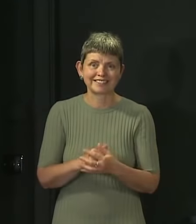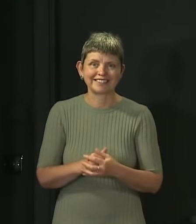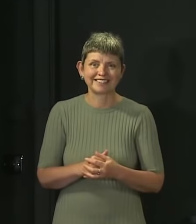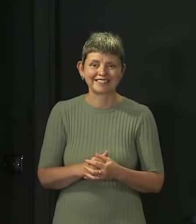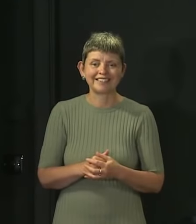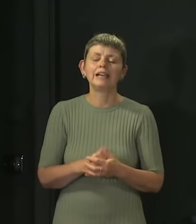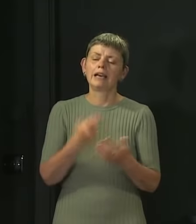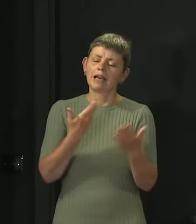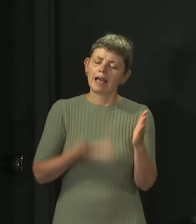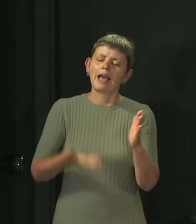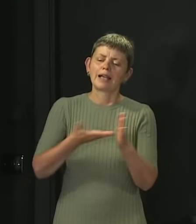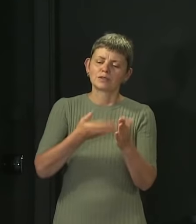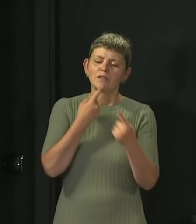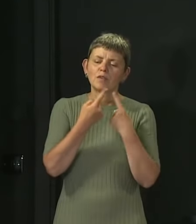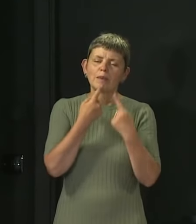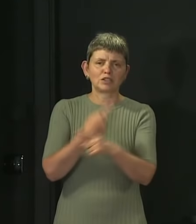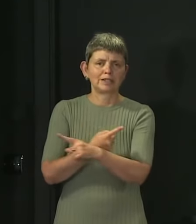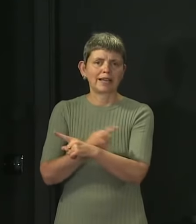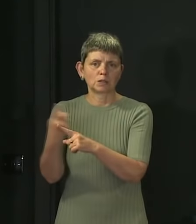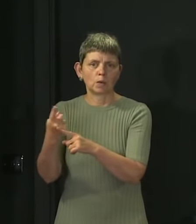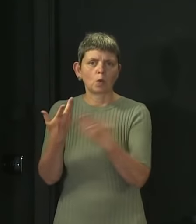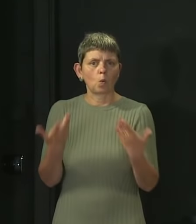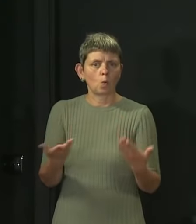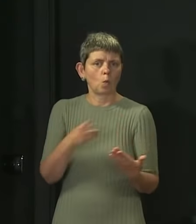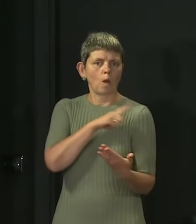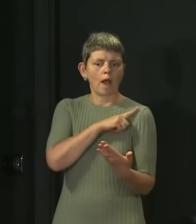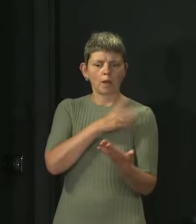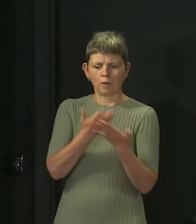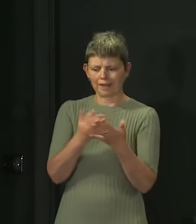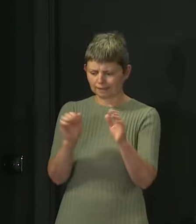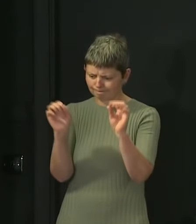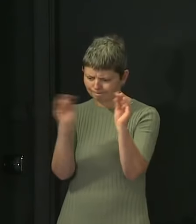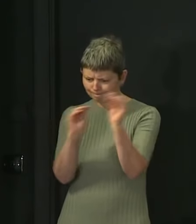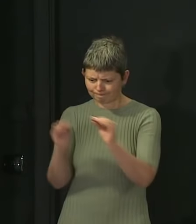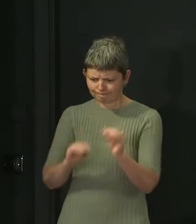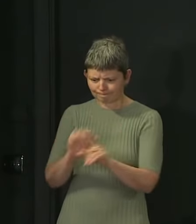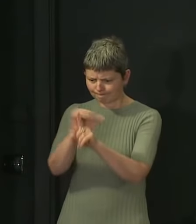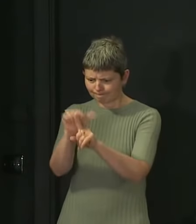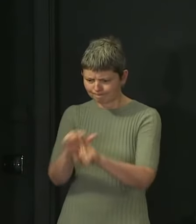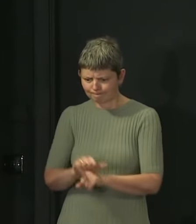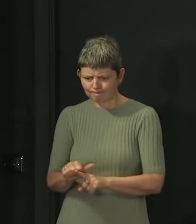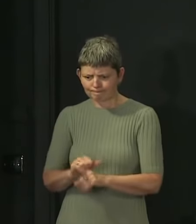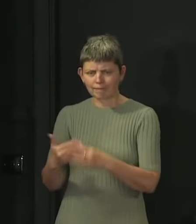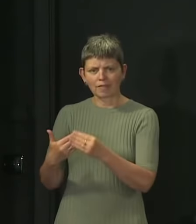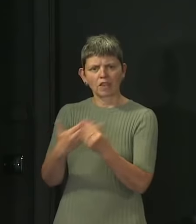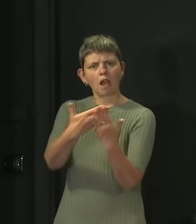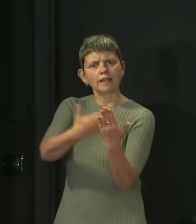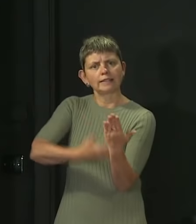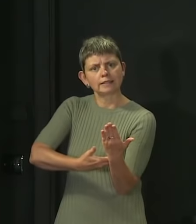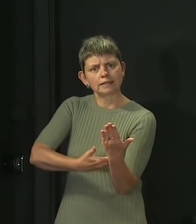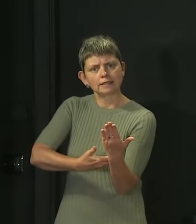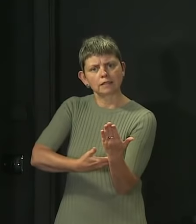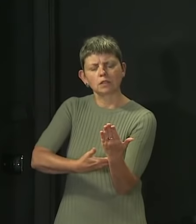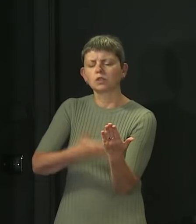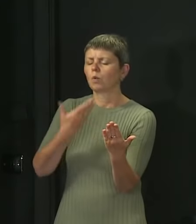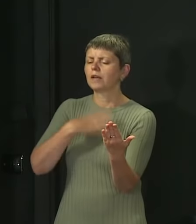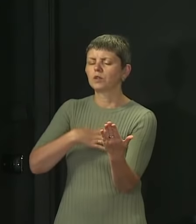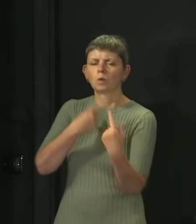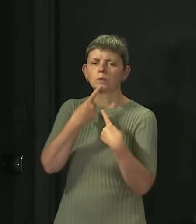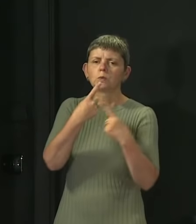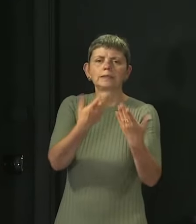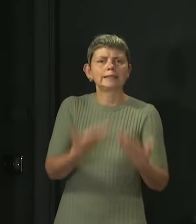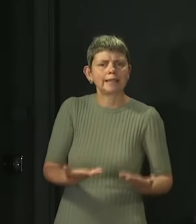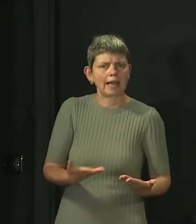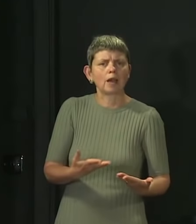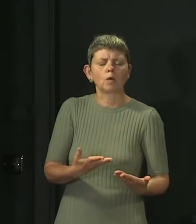give the further details next week because we are in the process of finalising the statutory guidance that we will publish. So I don't want to get ahead of that. But your